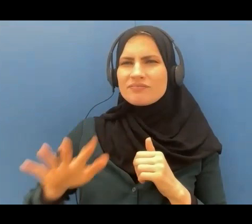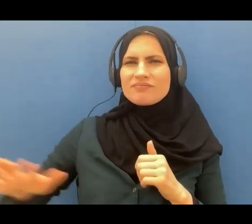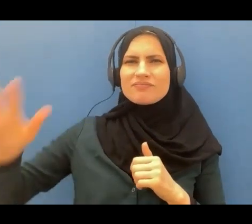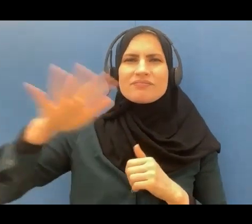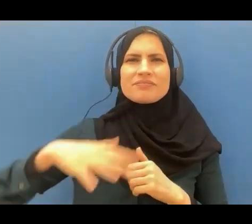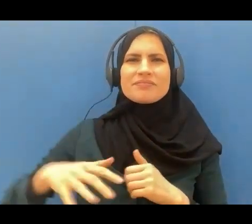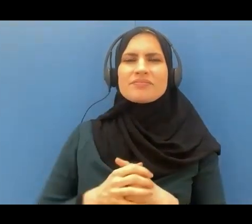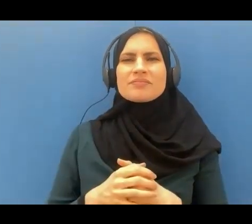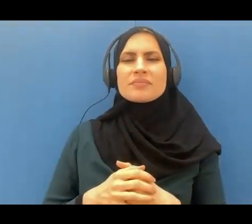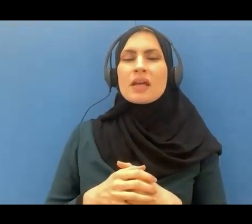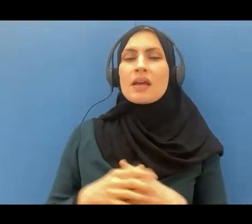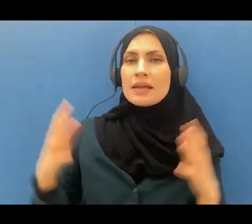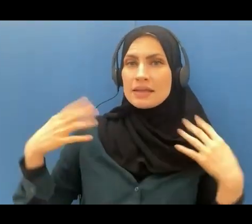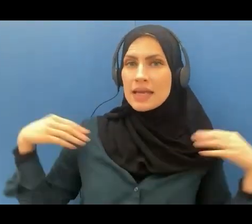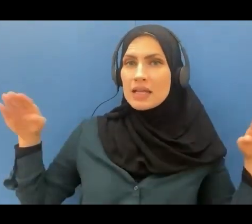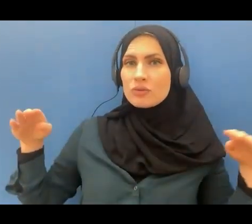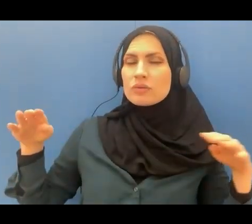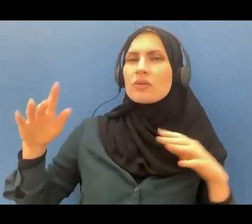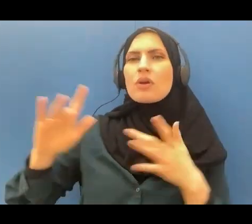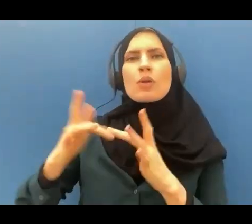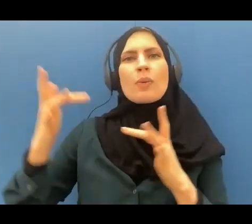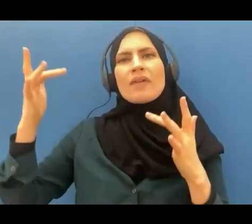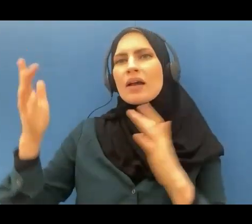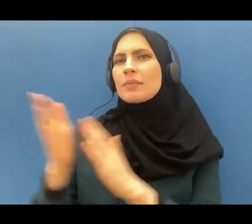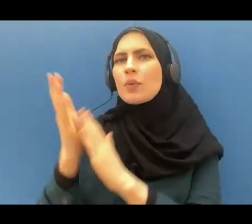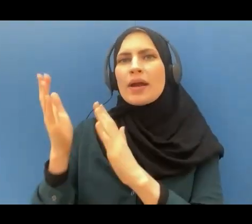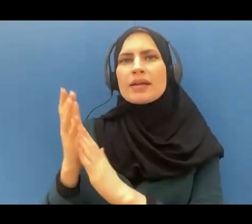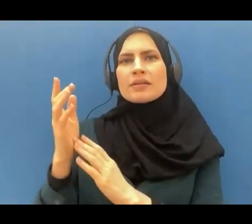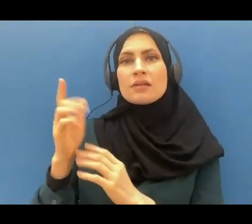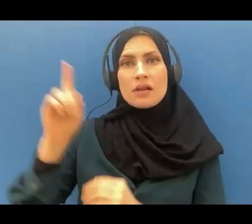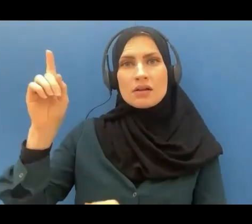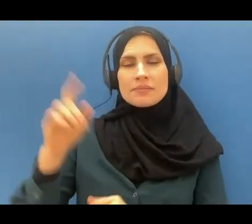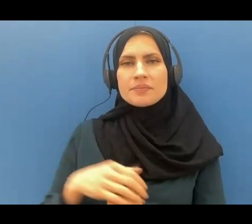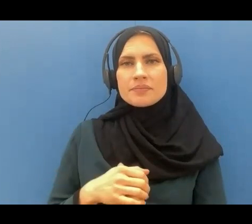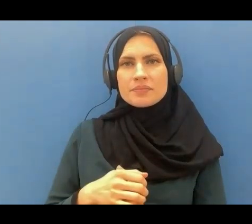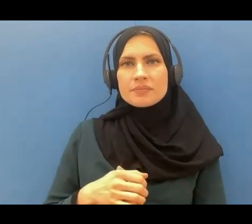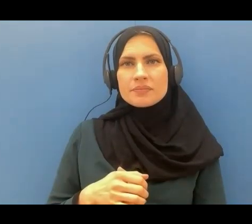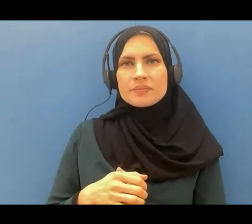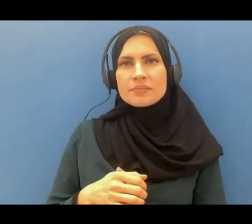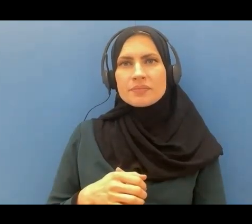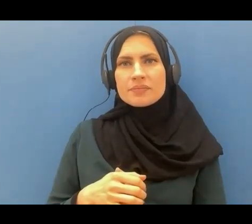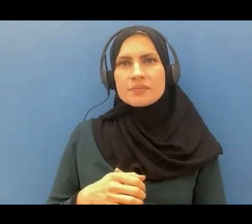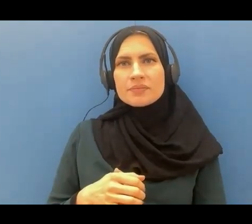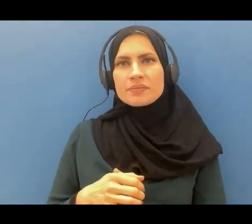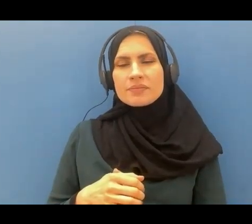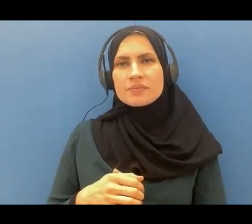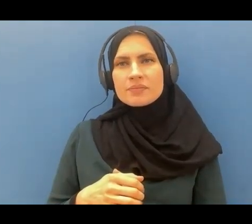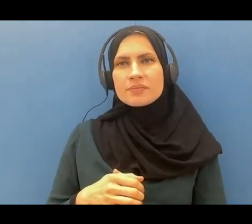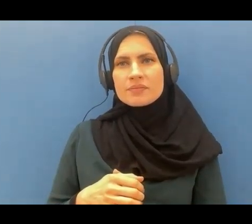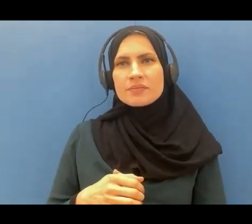glorifying the praises and chanting the praises of Allah and they will they and all